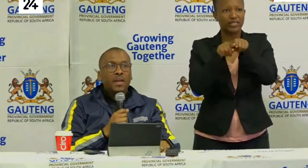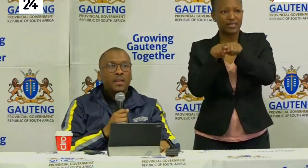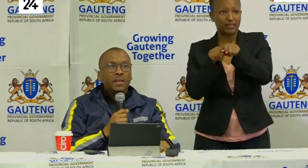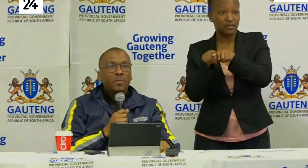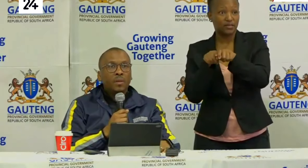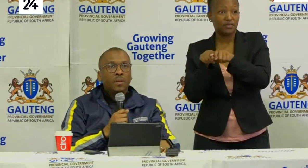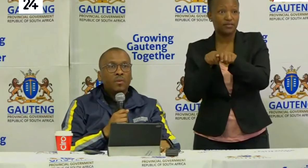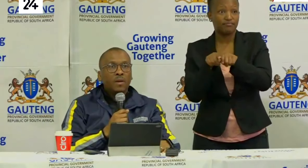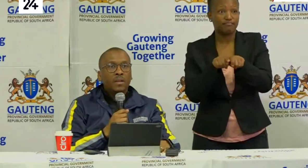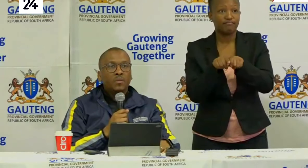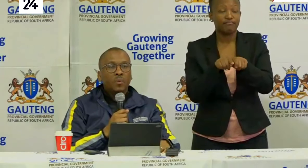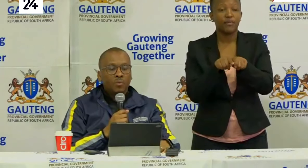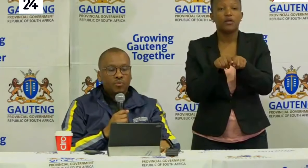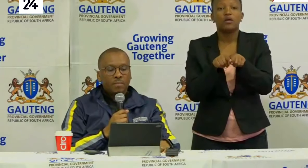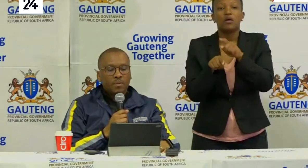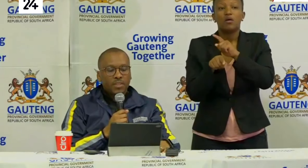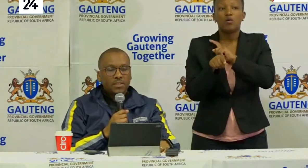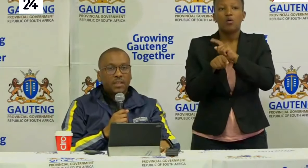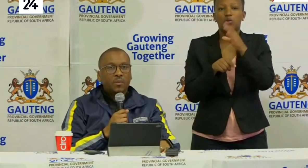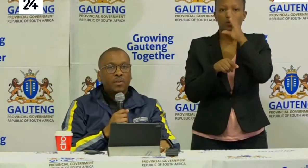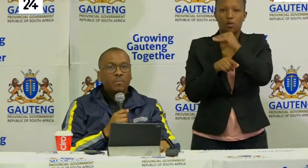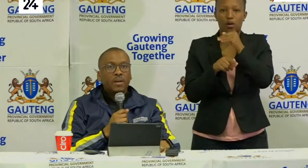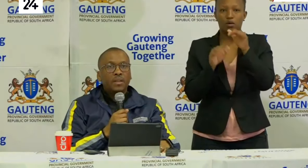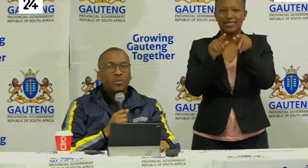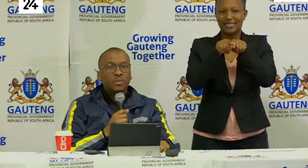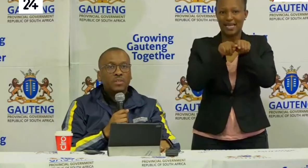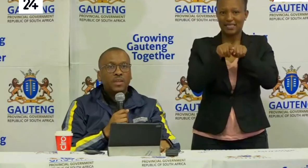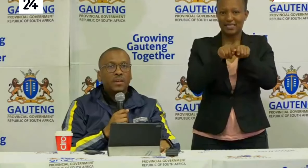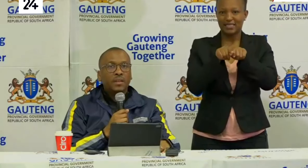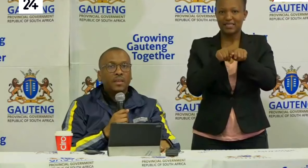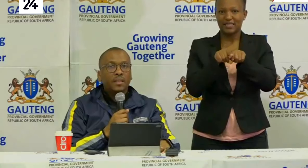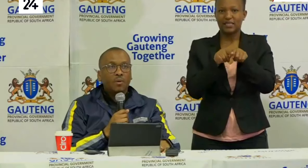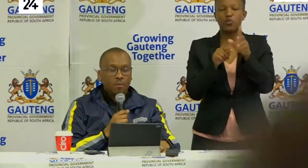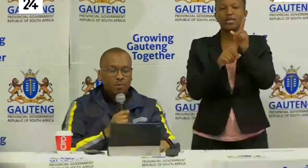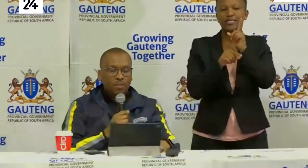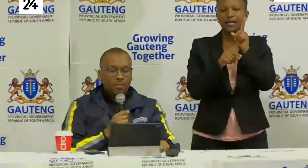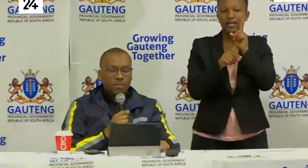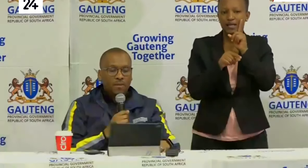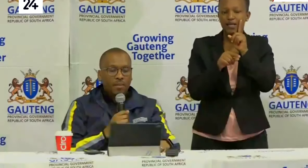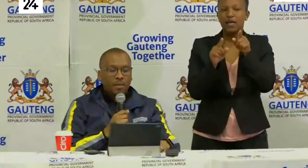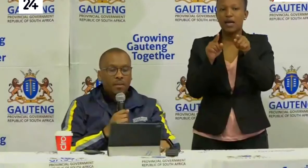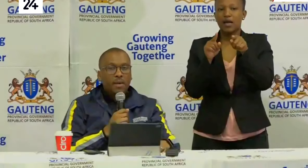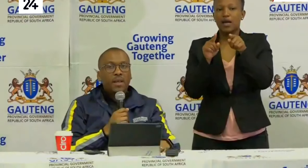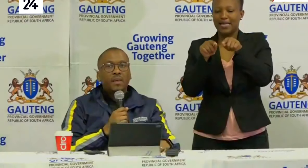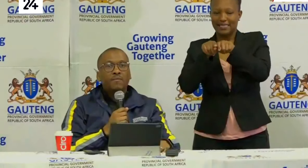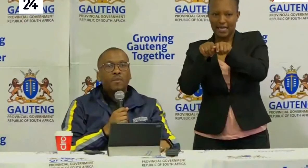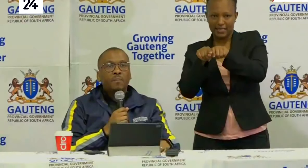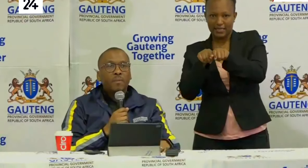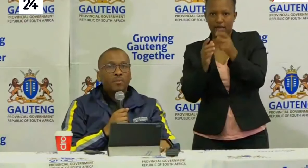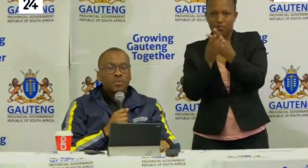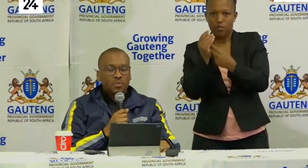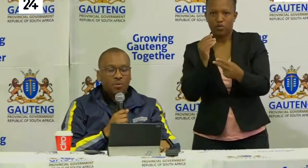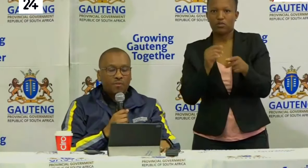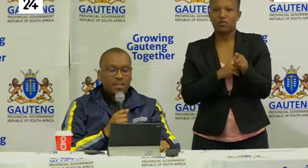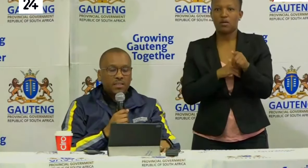Ordinarily we normally when we talk about testing we normally include screening in the whole process. But I think for the